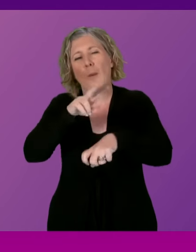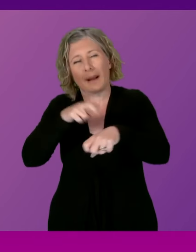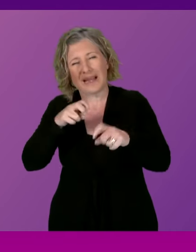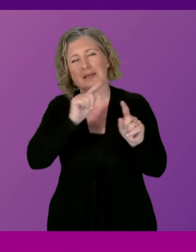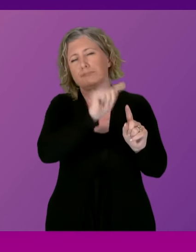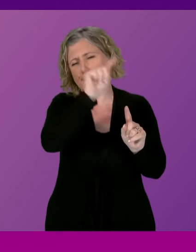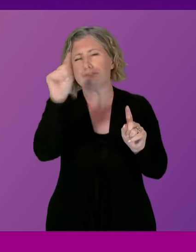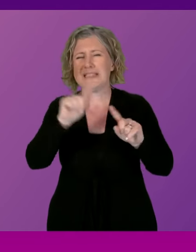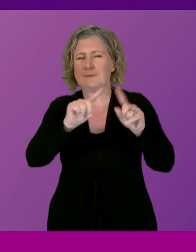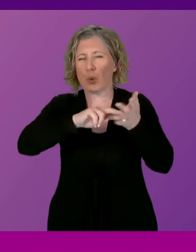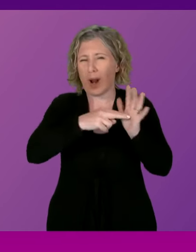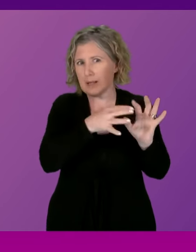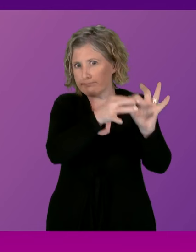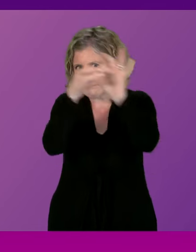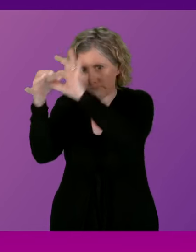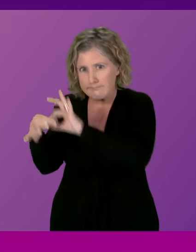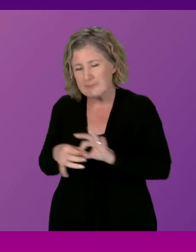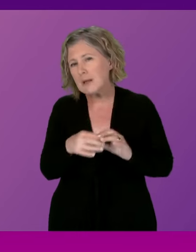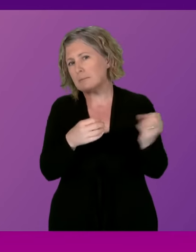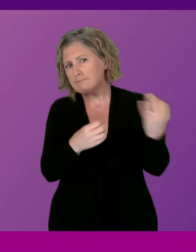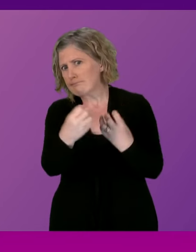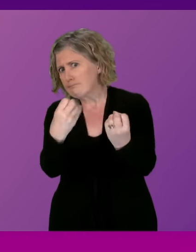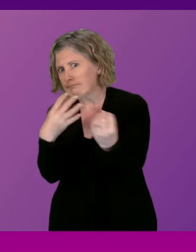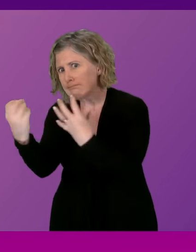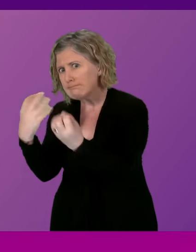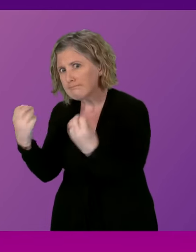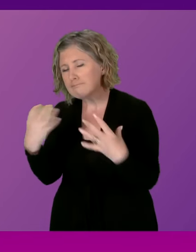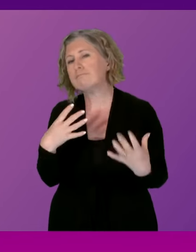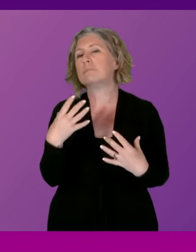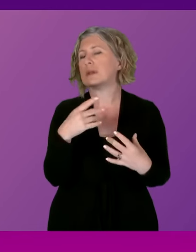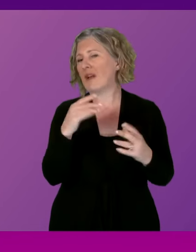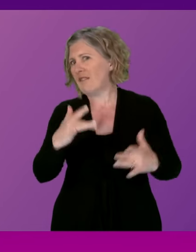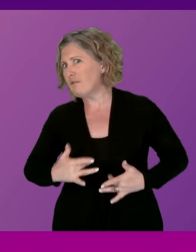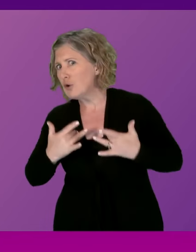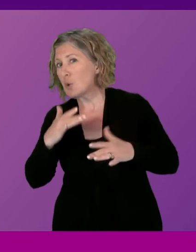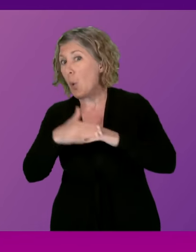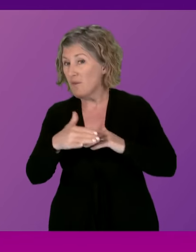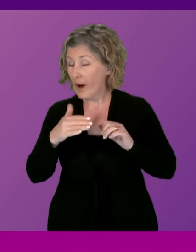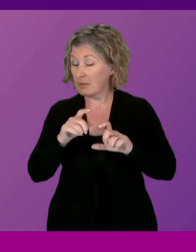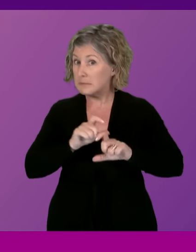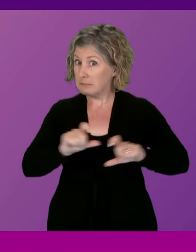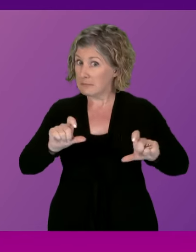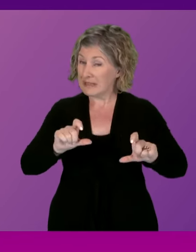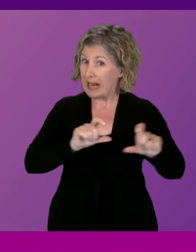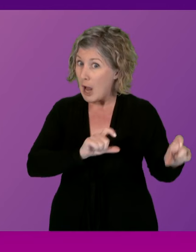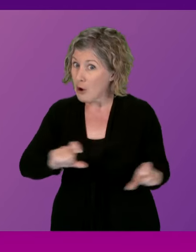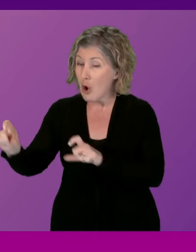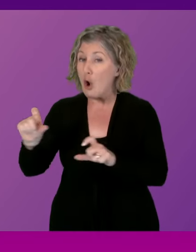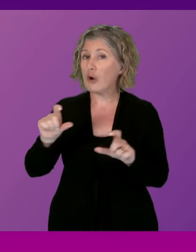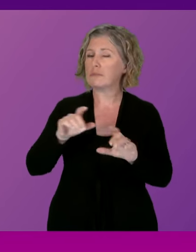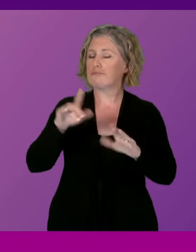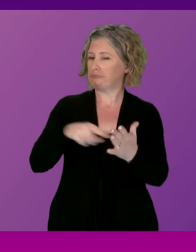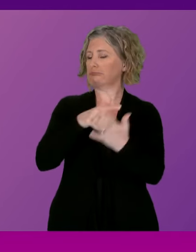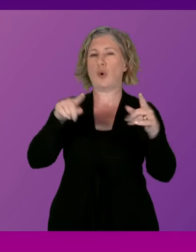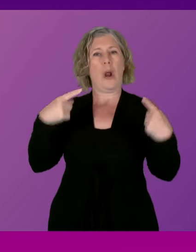other organisations to ensure that all views on continuing the alcohol ban in Scotrail trains are given due consideration and all